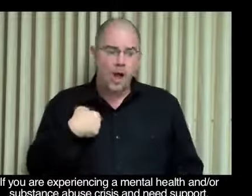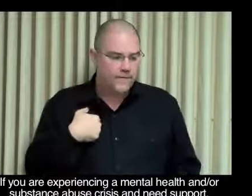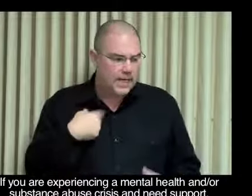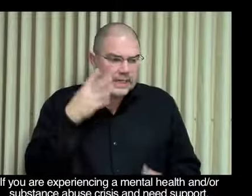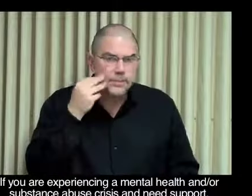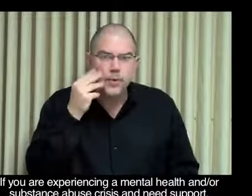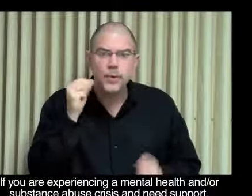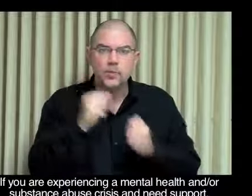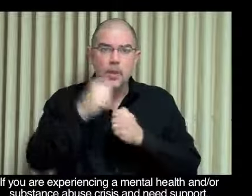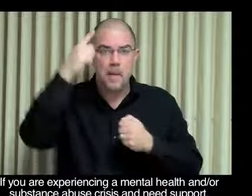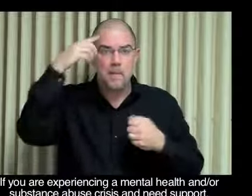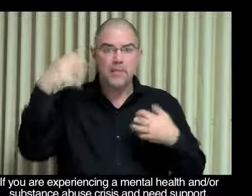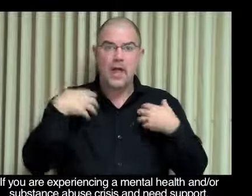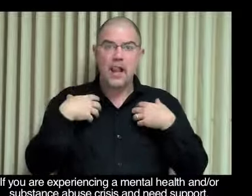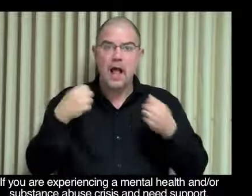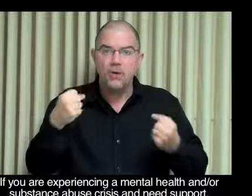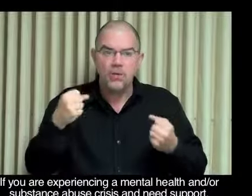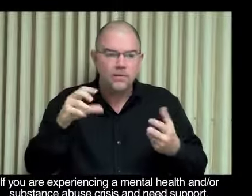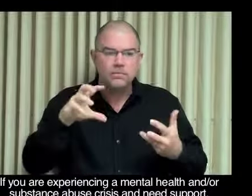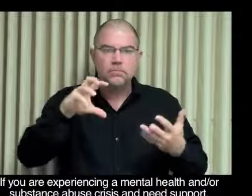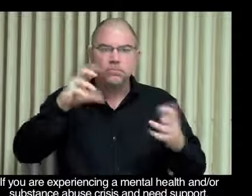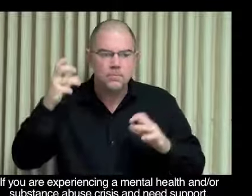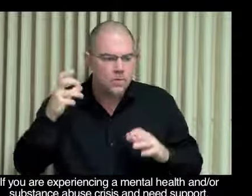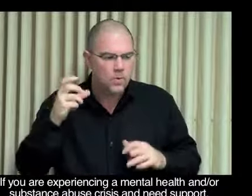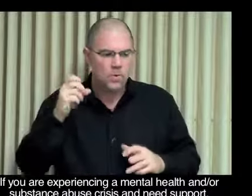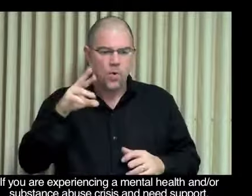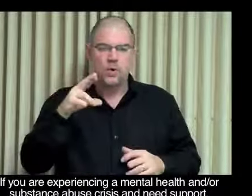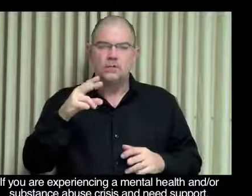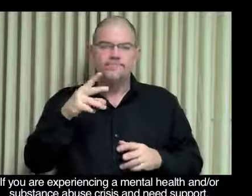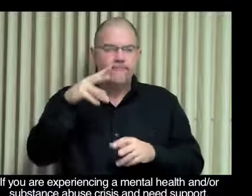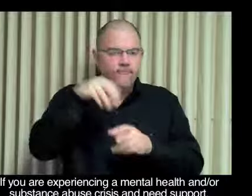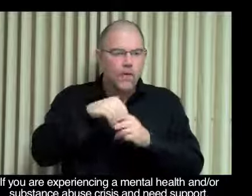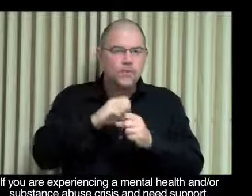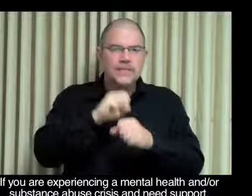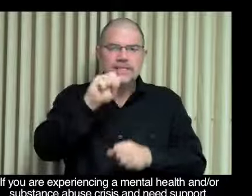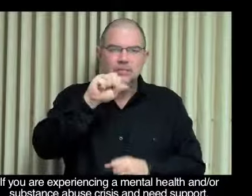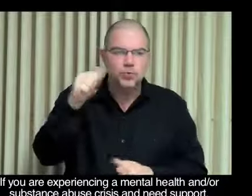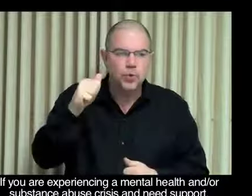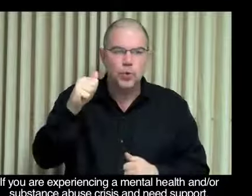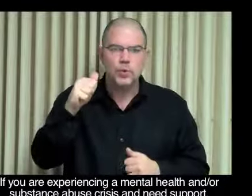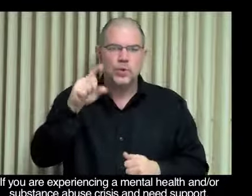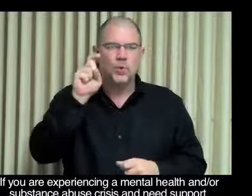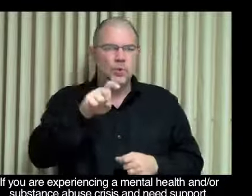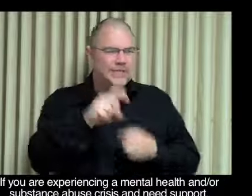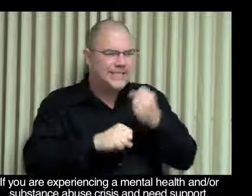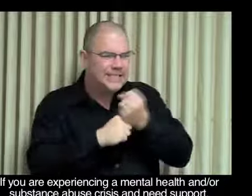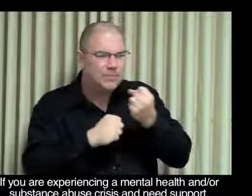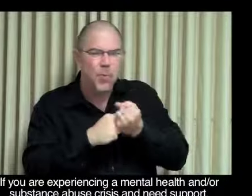If you are experiencing a mental health and or substance abuse crisis and you feel like you need support,